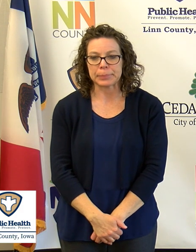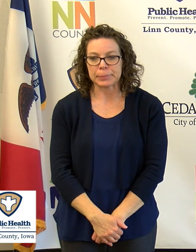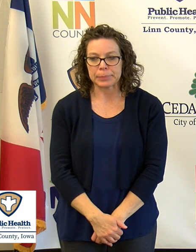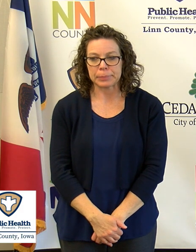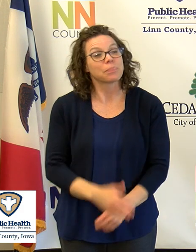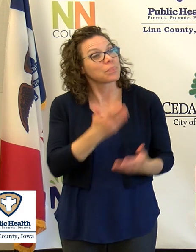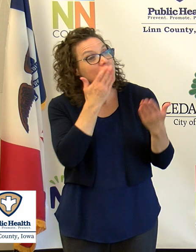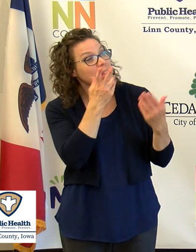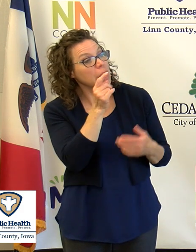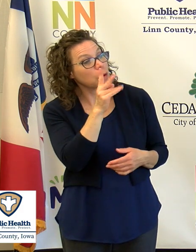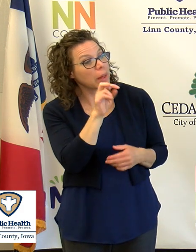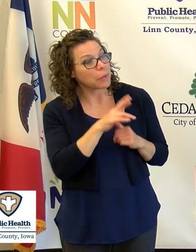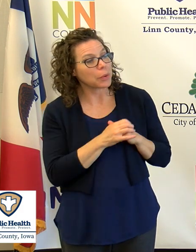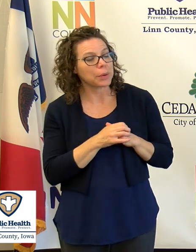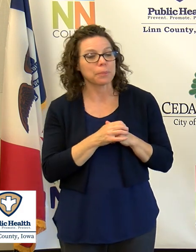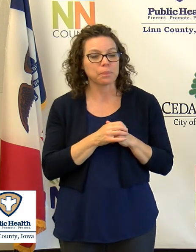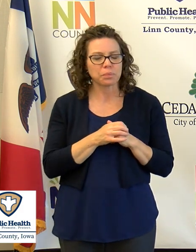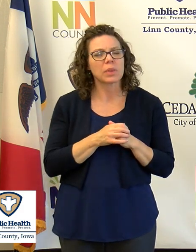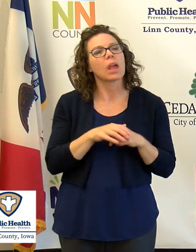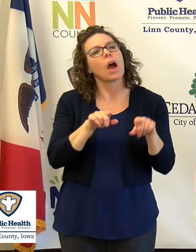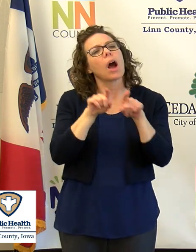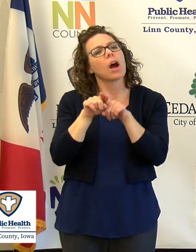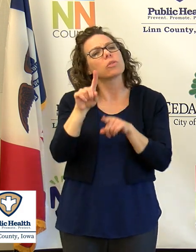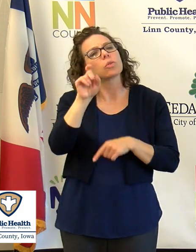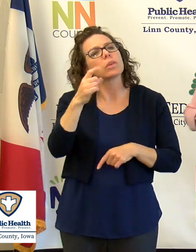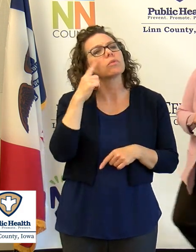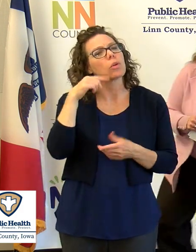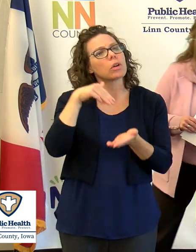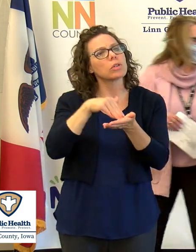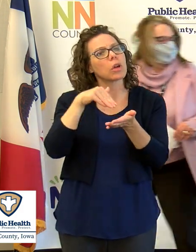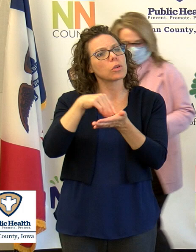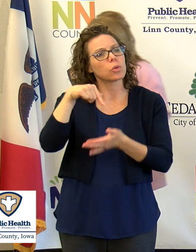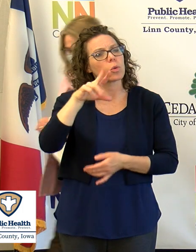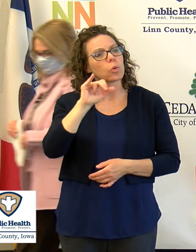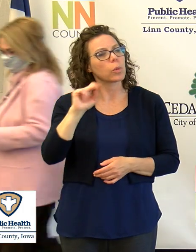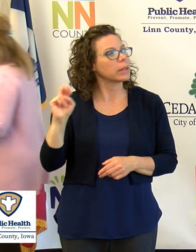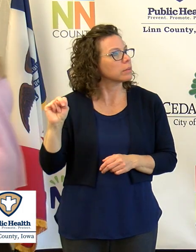Okay. Thank you, Heather. I also have a question for Dr. Quinn.